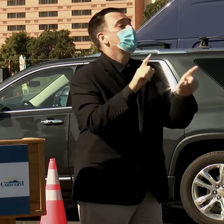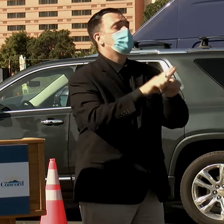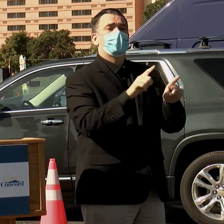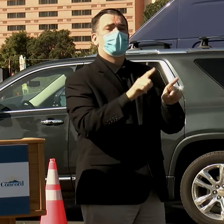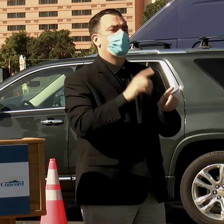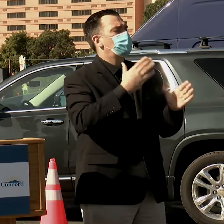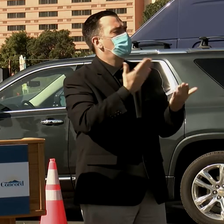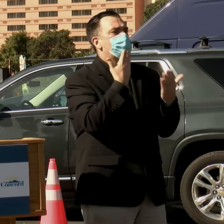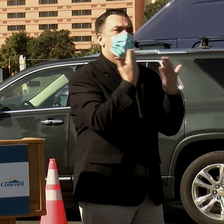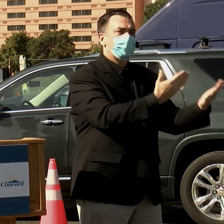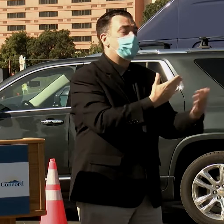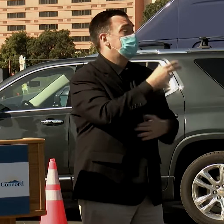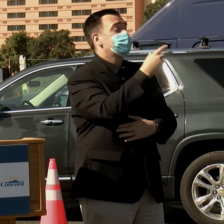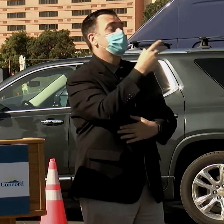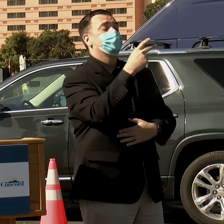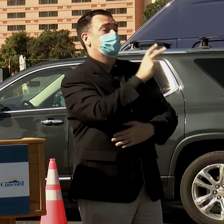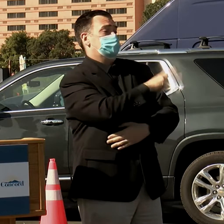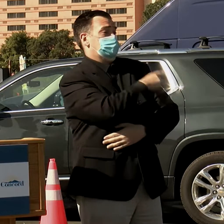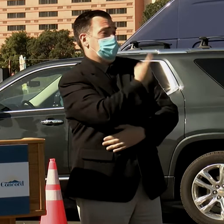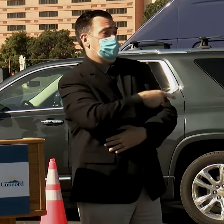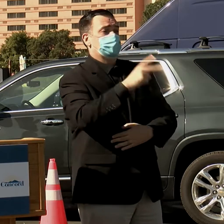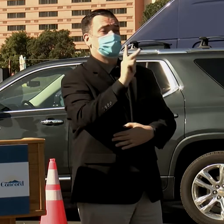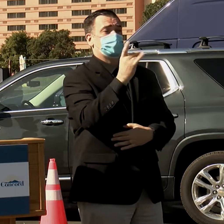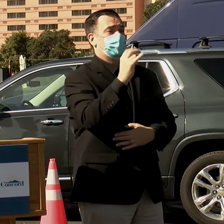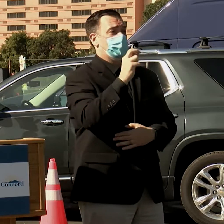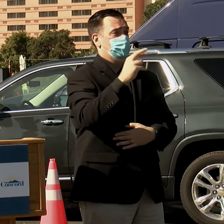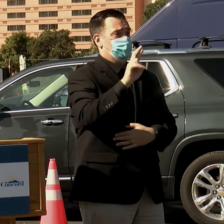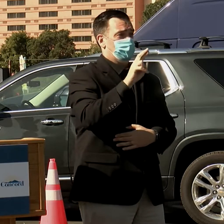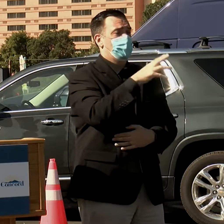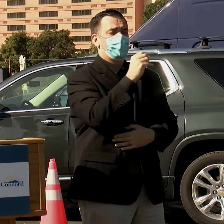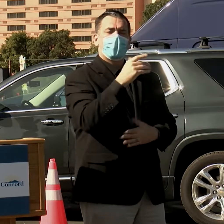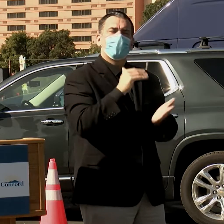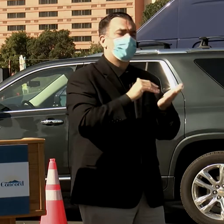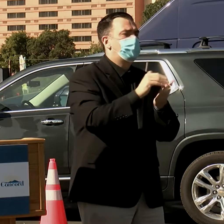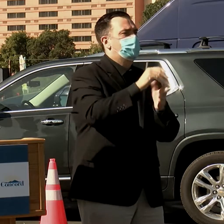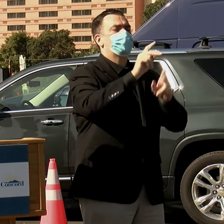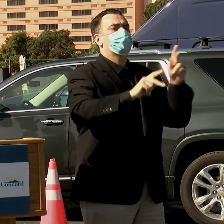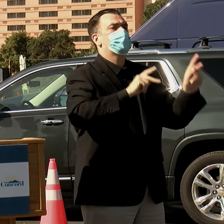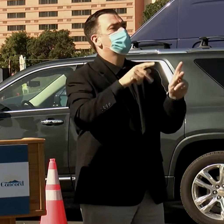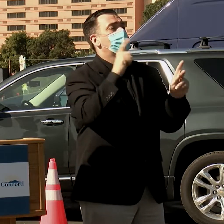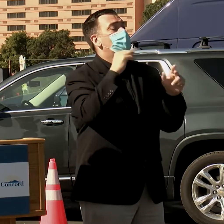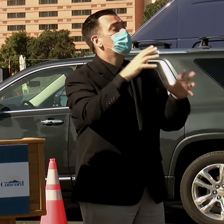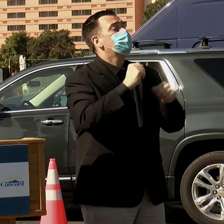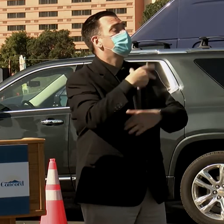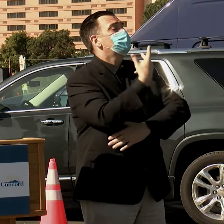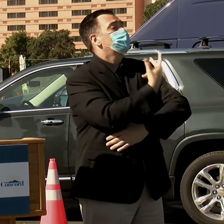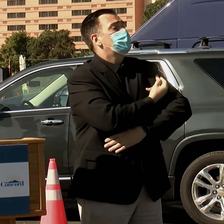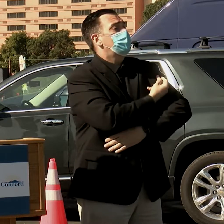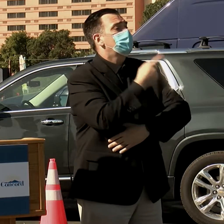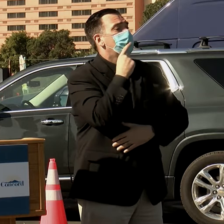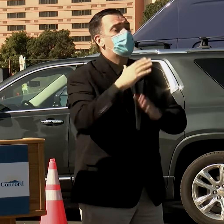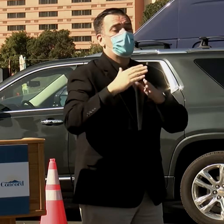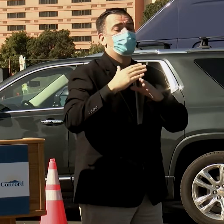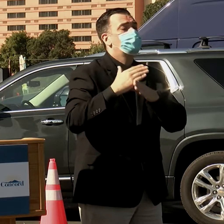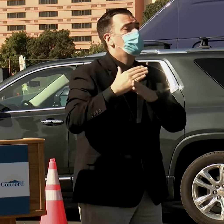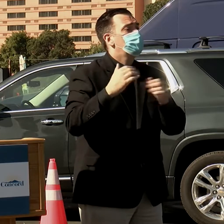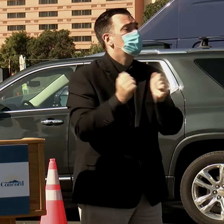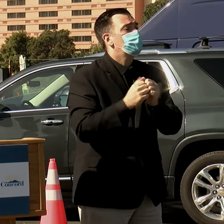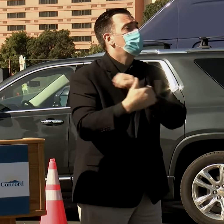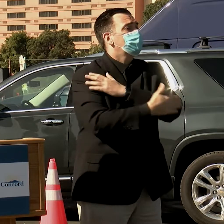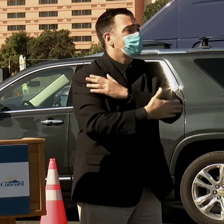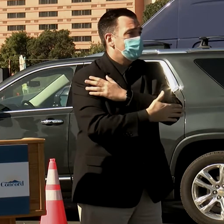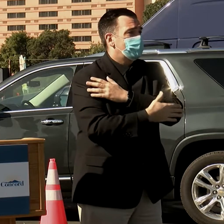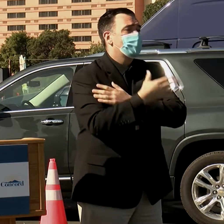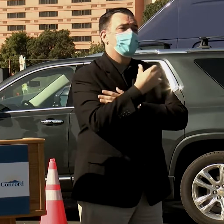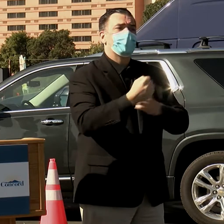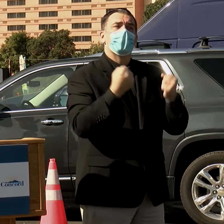incredible partnership between Kaiser Permanente and the thousands of people that are now able to get their shot and in partnership with the county, and, of course,